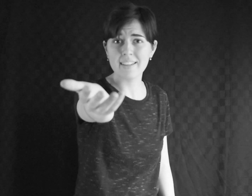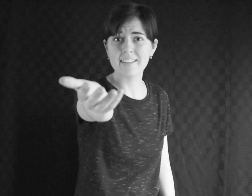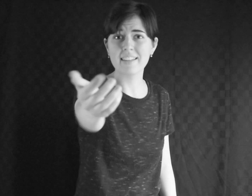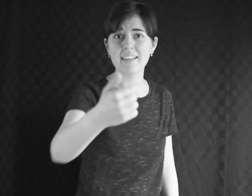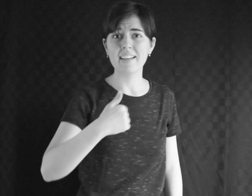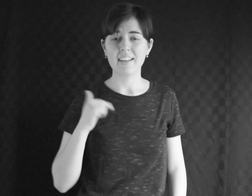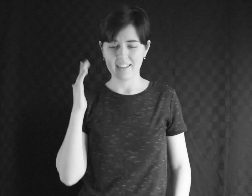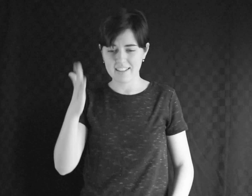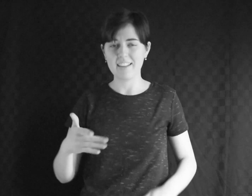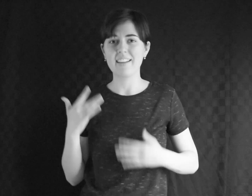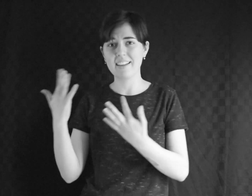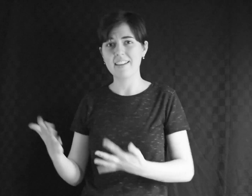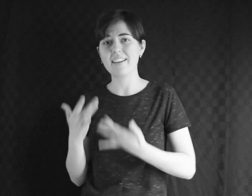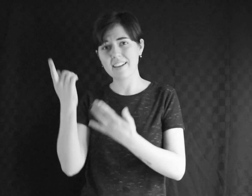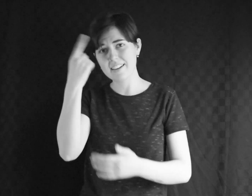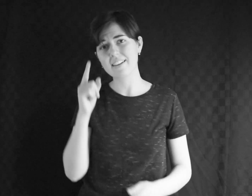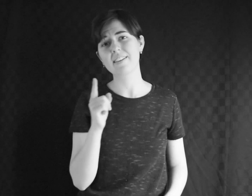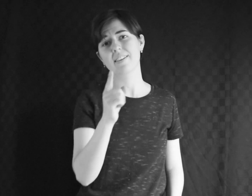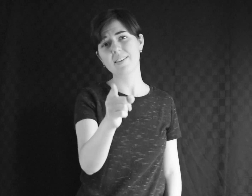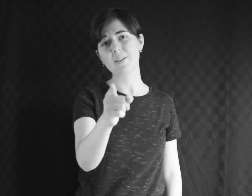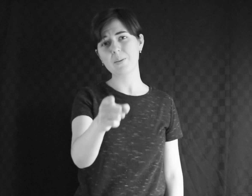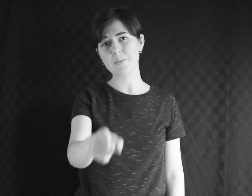interlock I'll wait for you